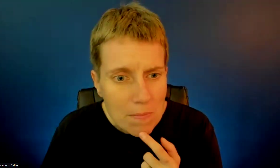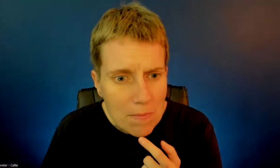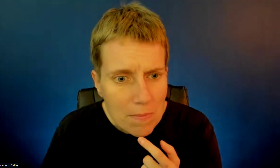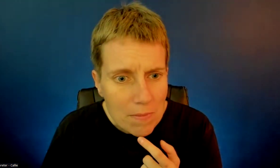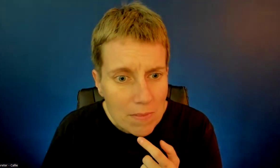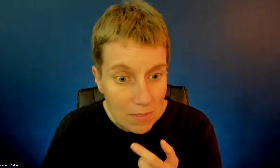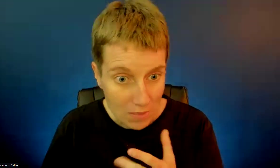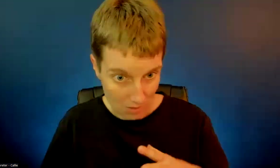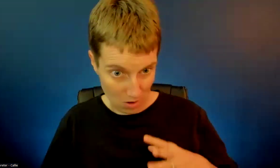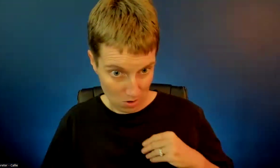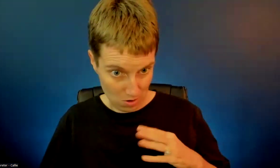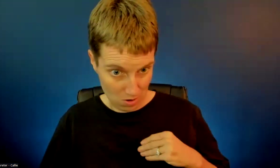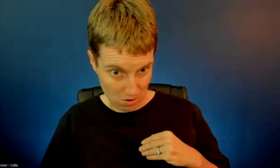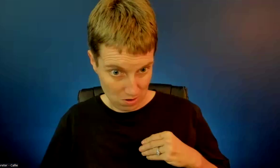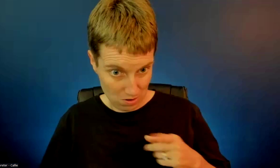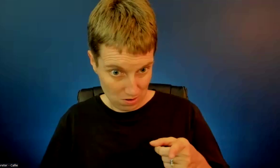Wow, that's good to know.